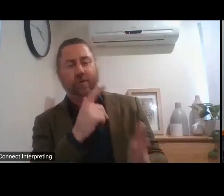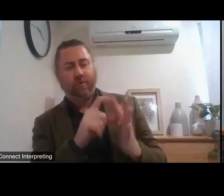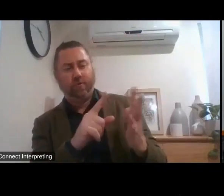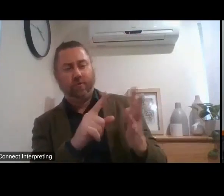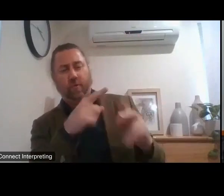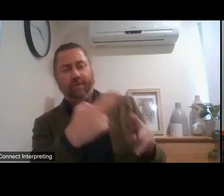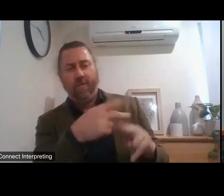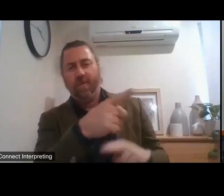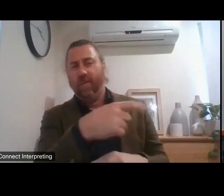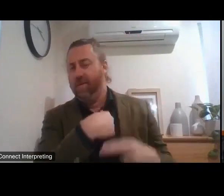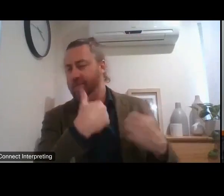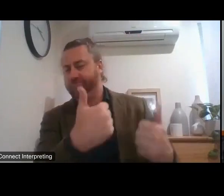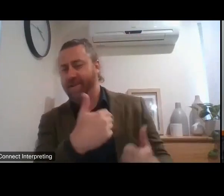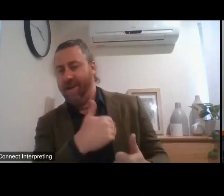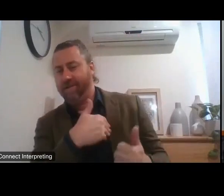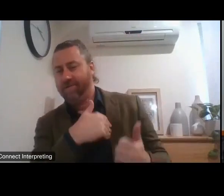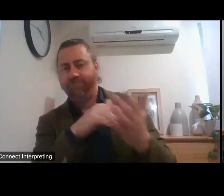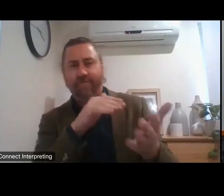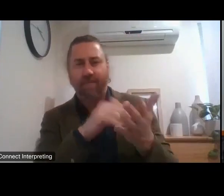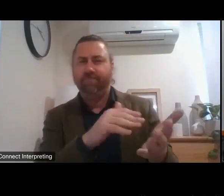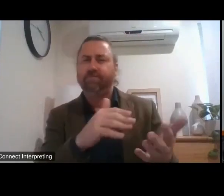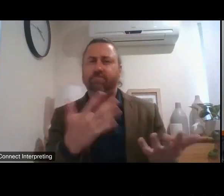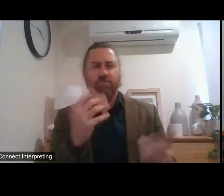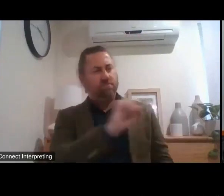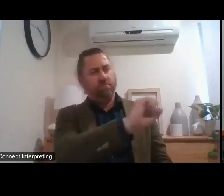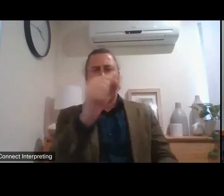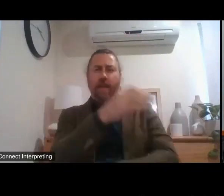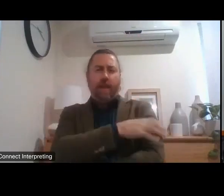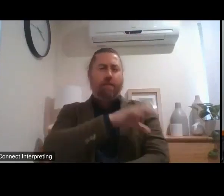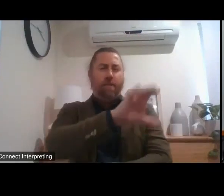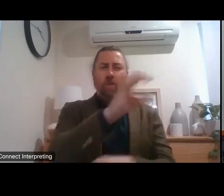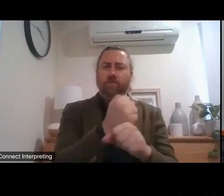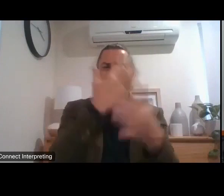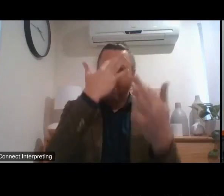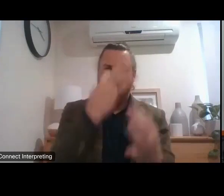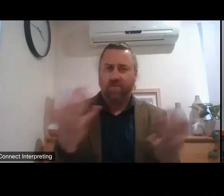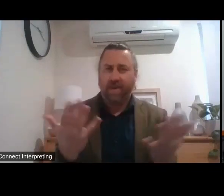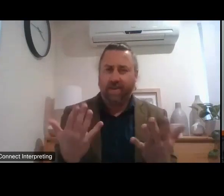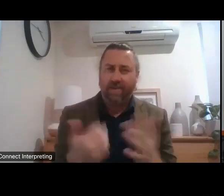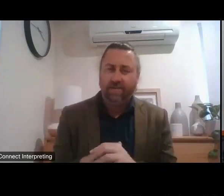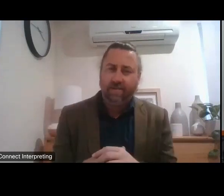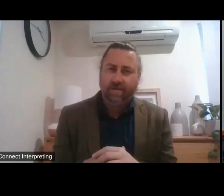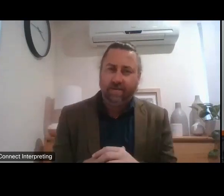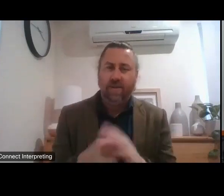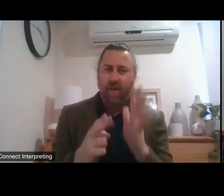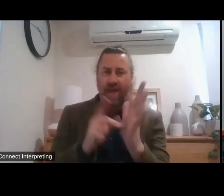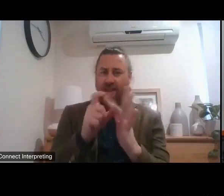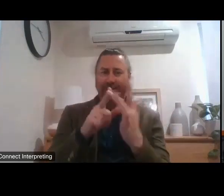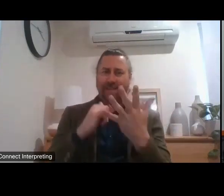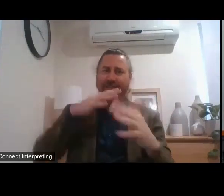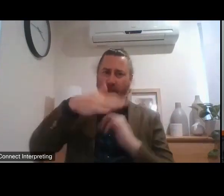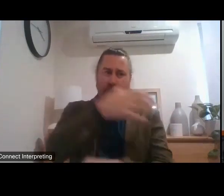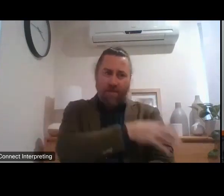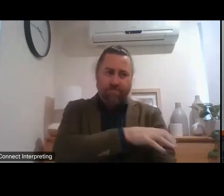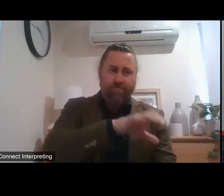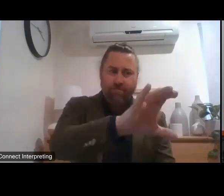and not allow people to be empowered to make decisions. The whole spirit of the scheme is about empowering people giving them agency